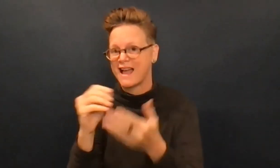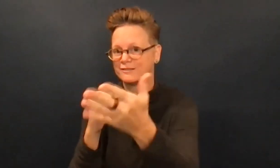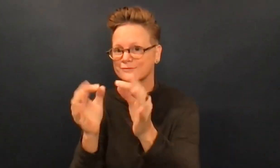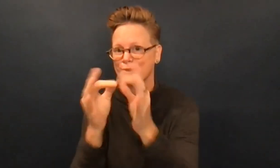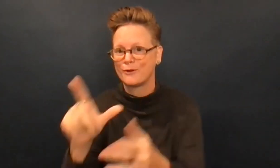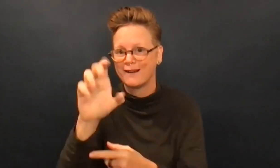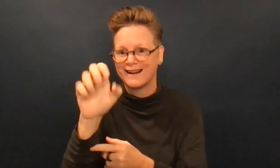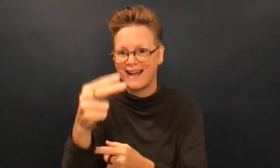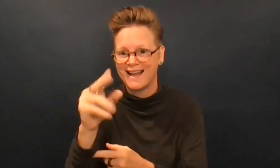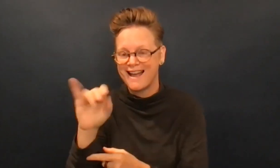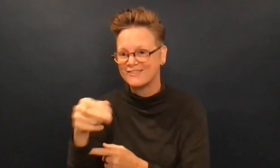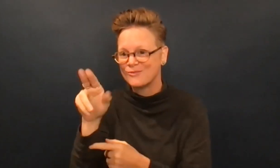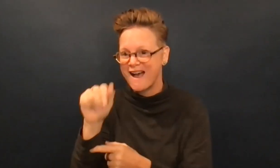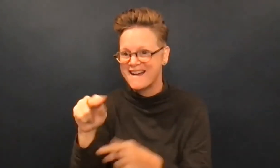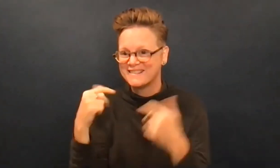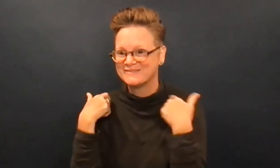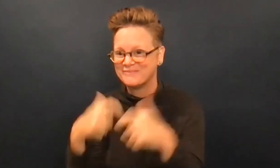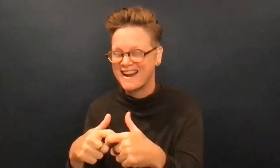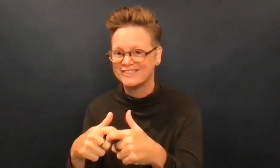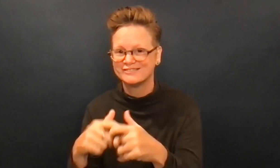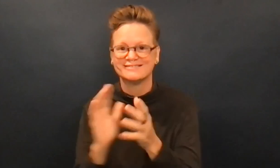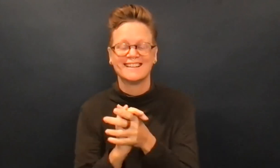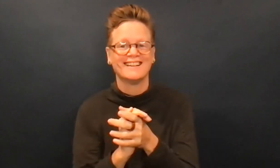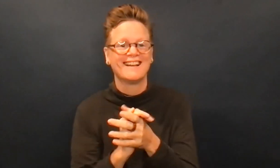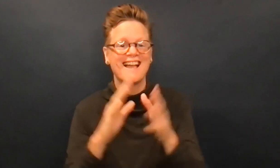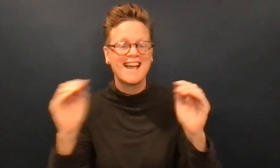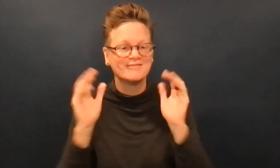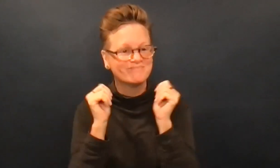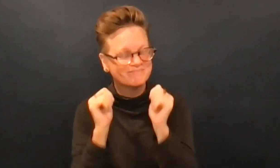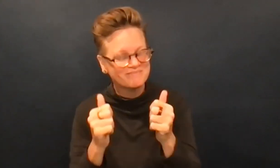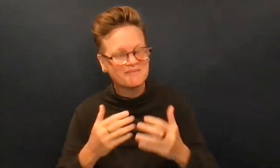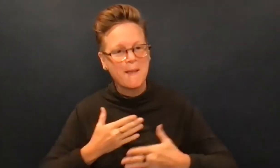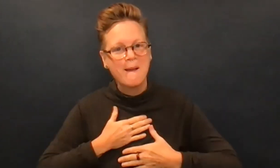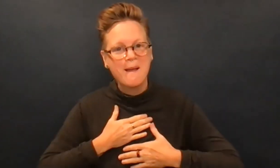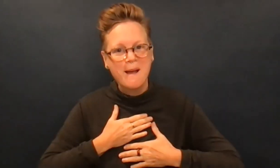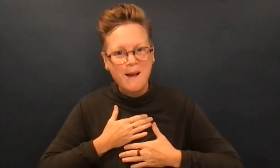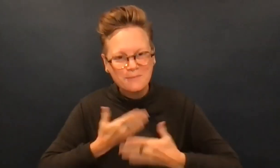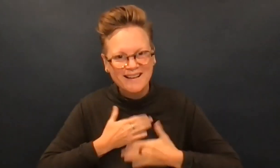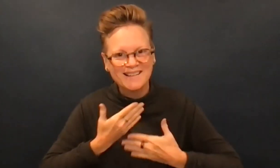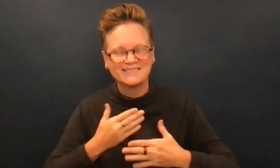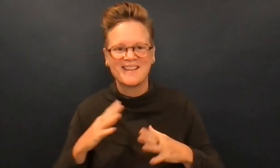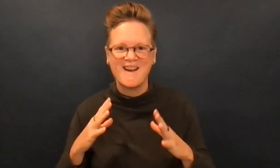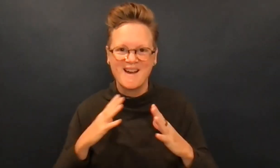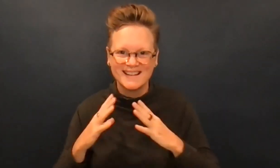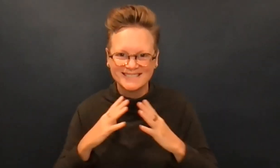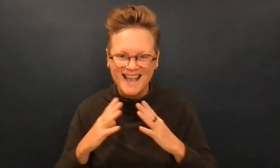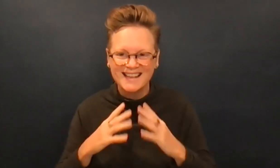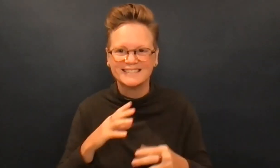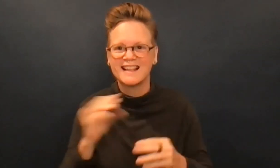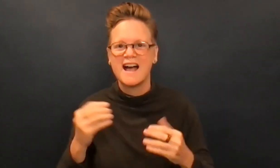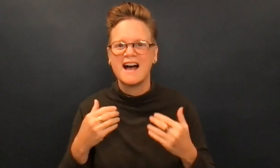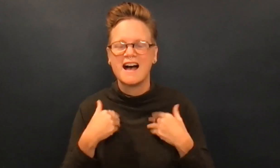expertise and sharing your wealth of knowledge. And to the interpreter, Leah and Spanish interpreter, Juan. So